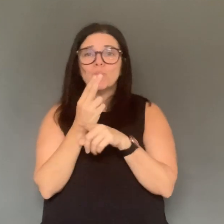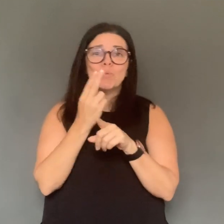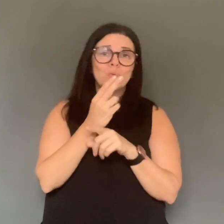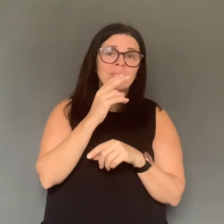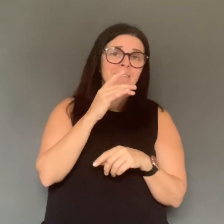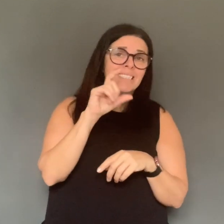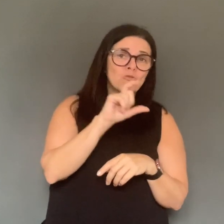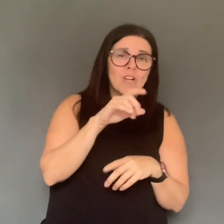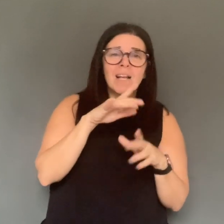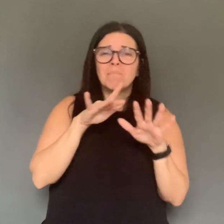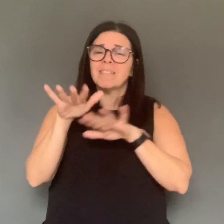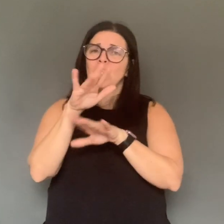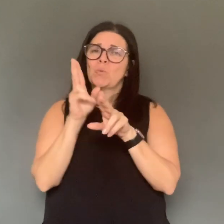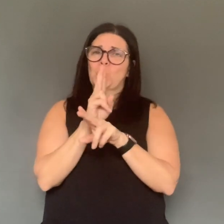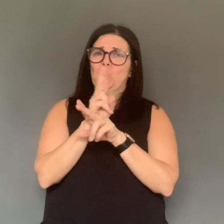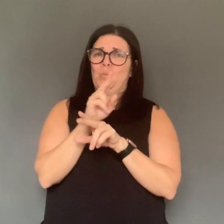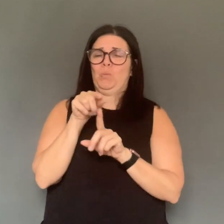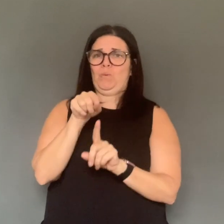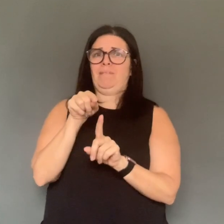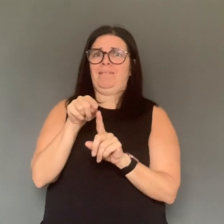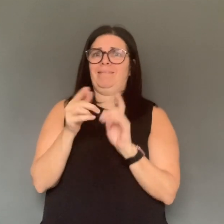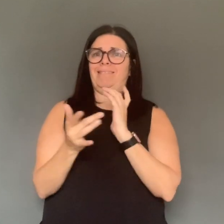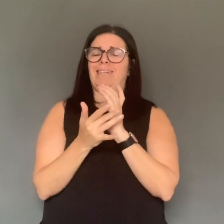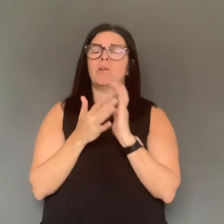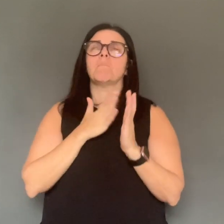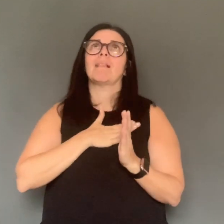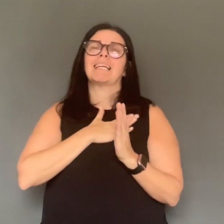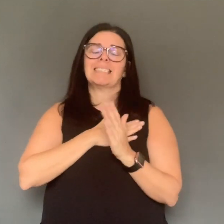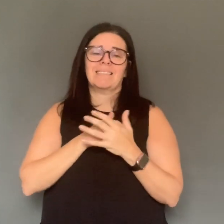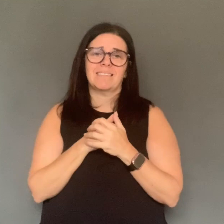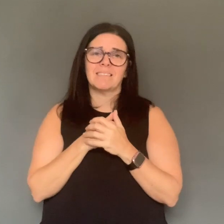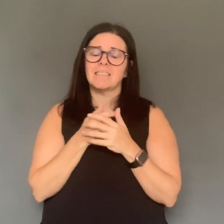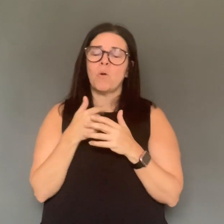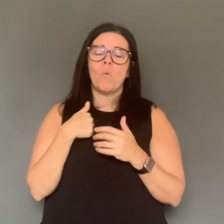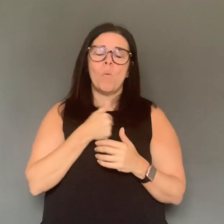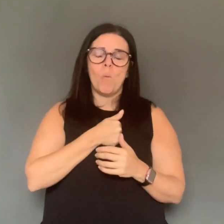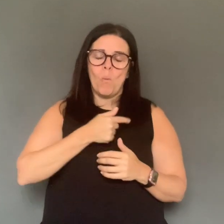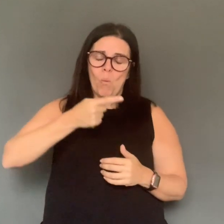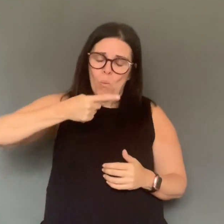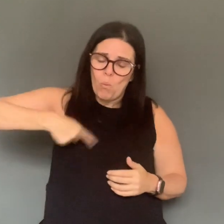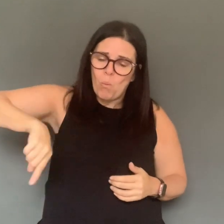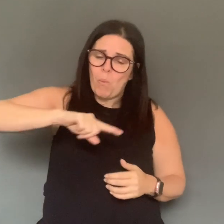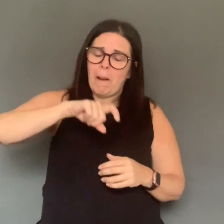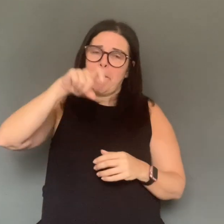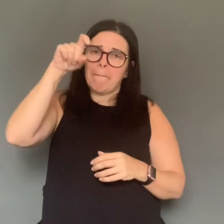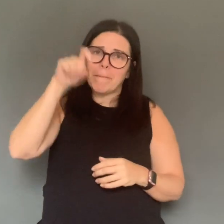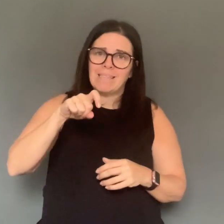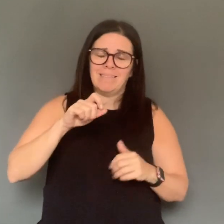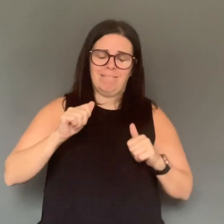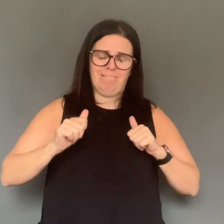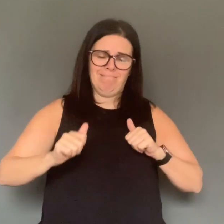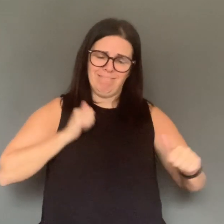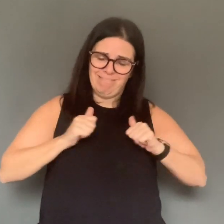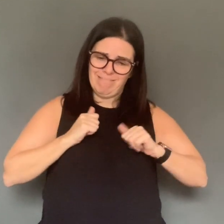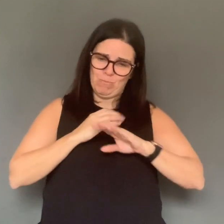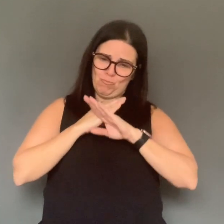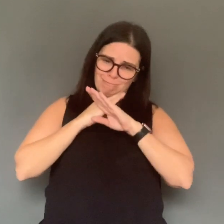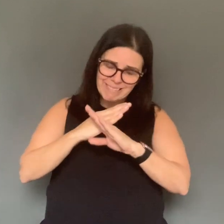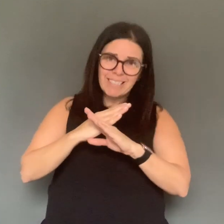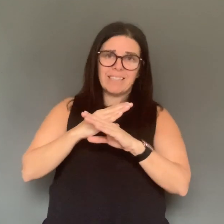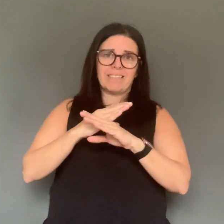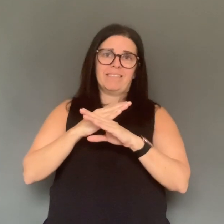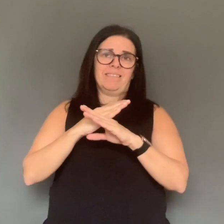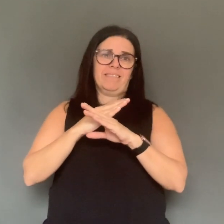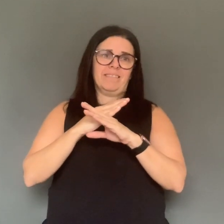community and prevent some of these deaths that are happening in our community. Please break the chain of transmission. That is people